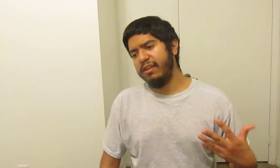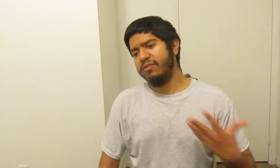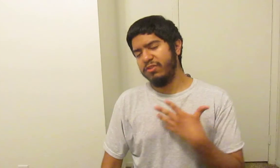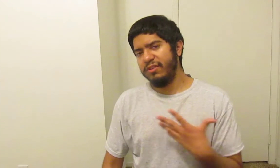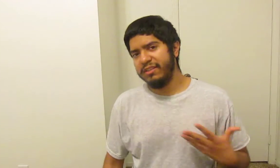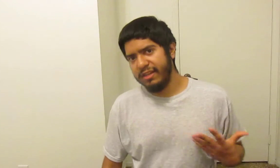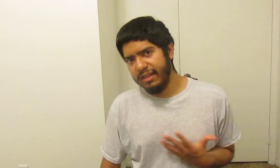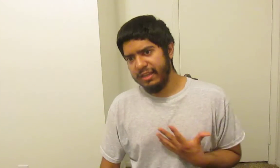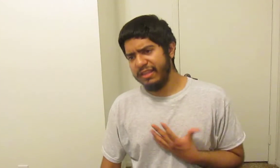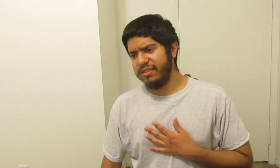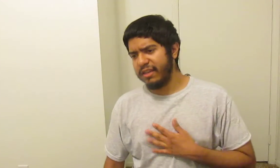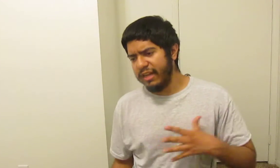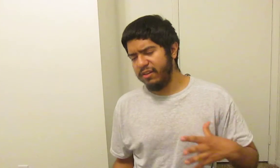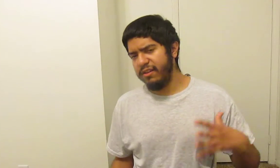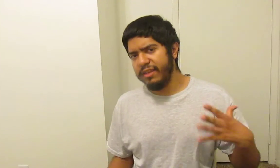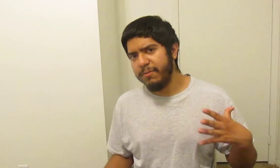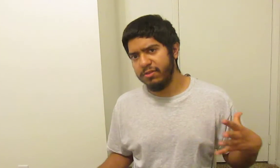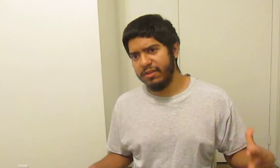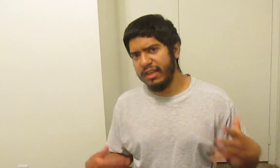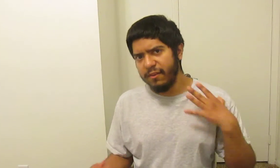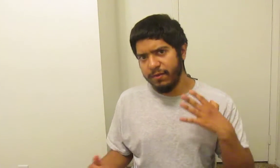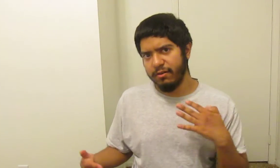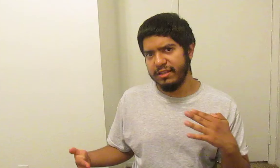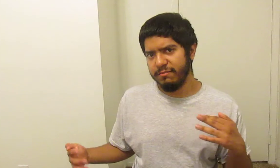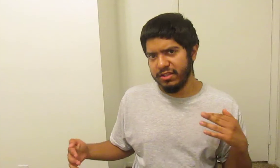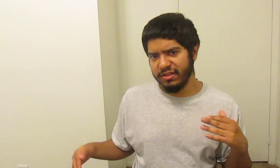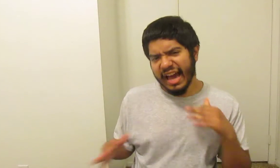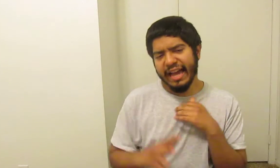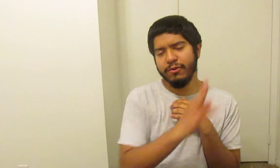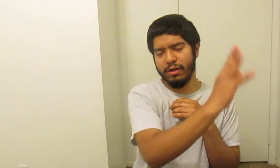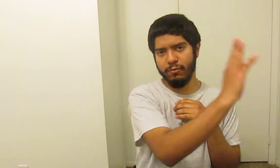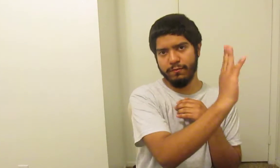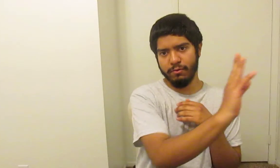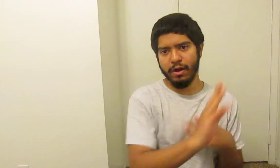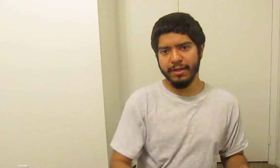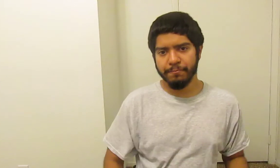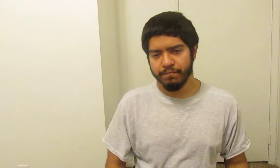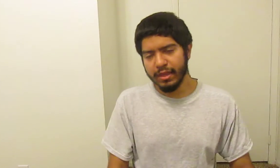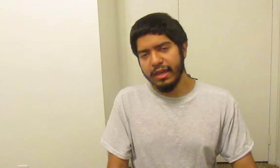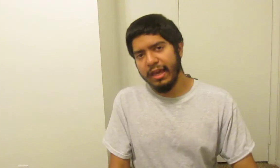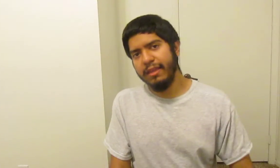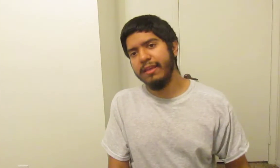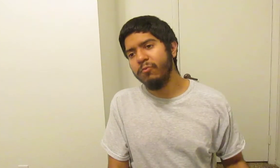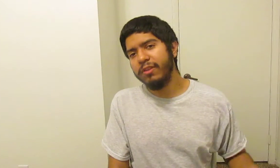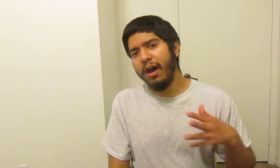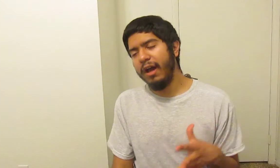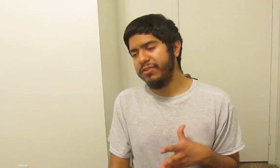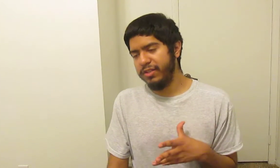to a certain extent, that's kind of good in the episode because at the very least, makes you kind of want to root for Robi. And then with Hachi,